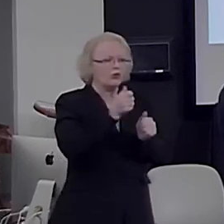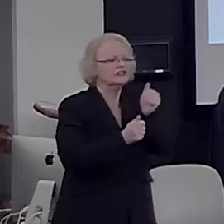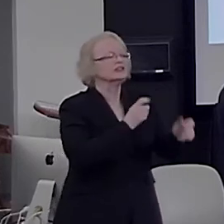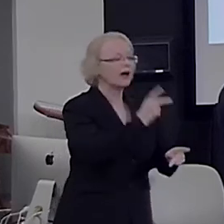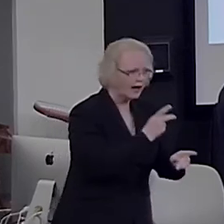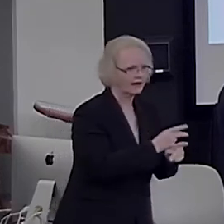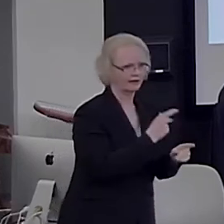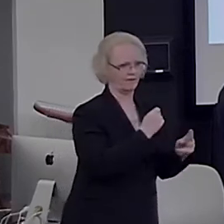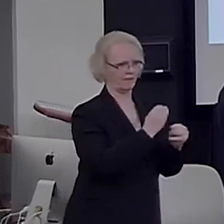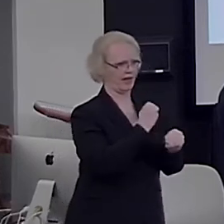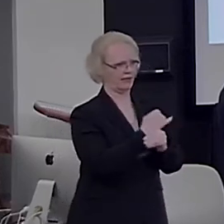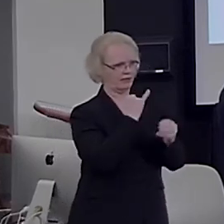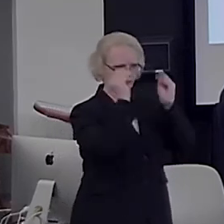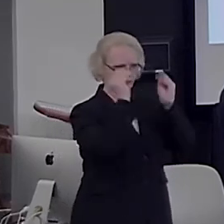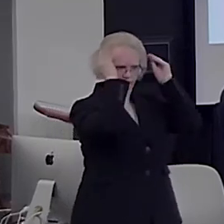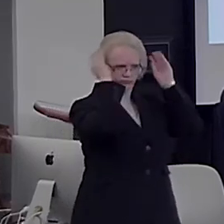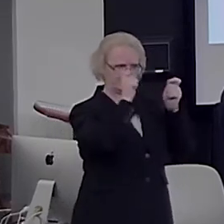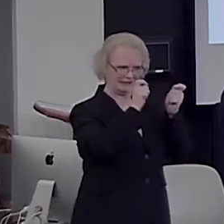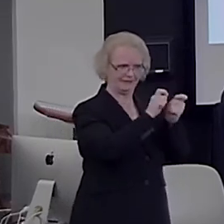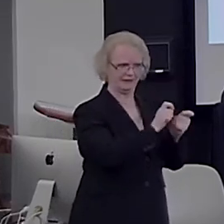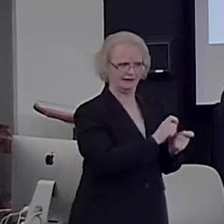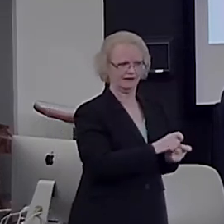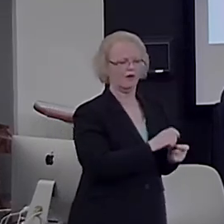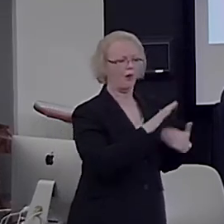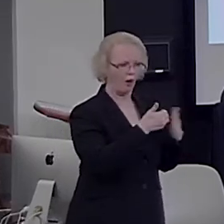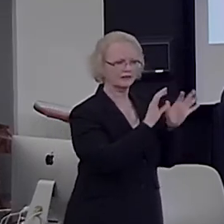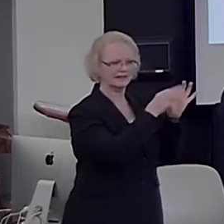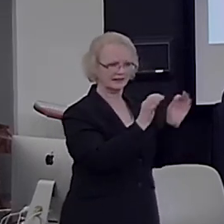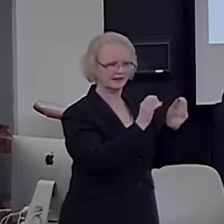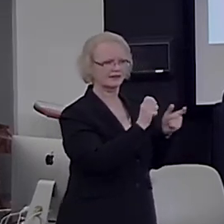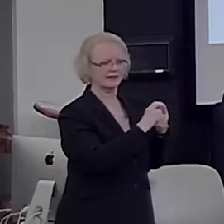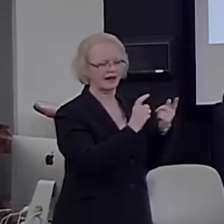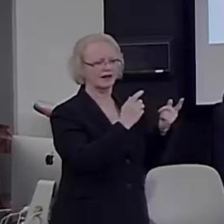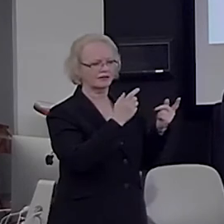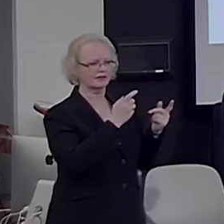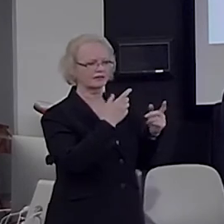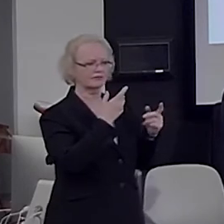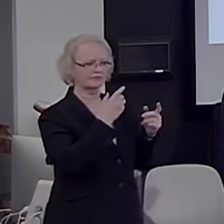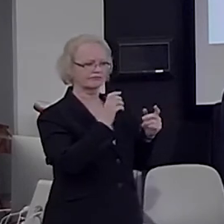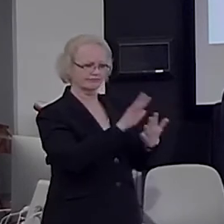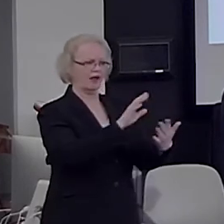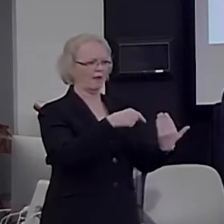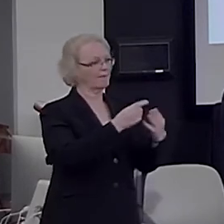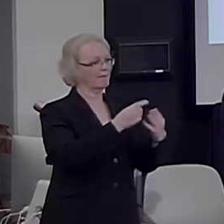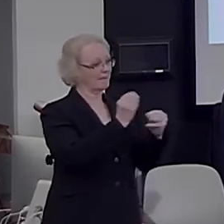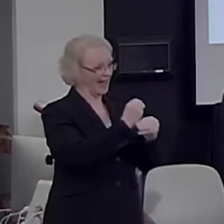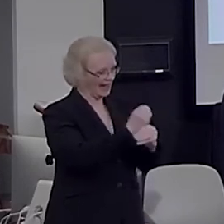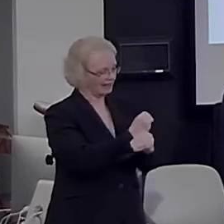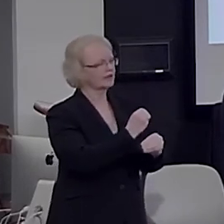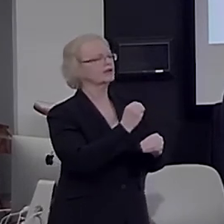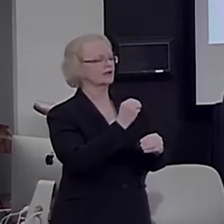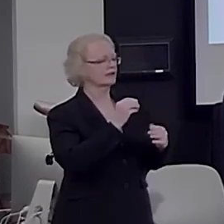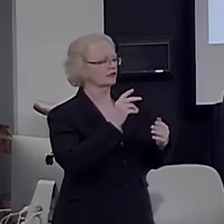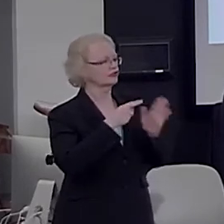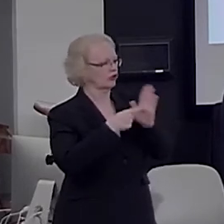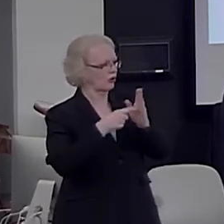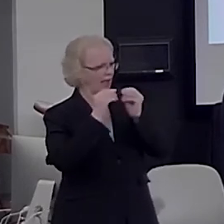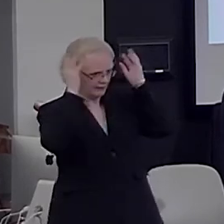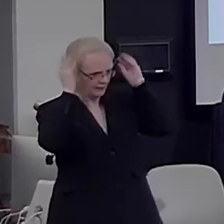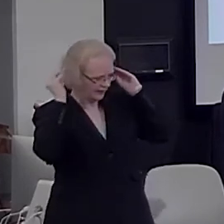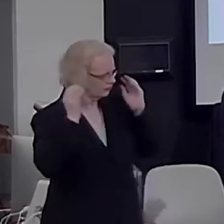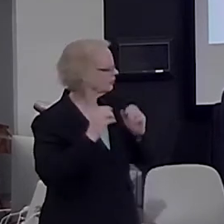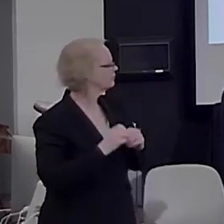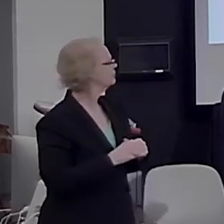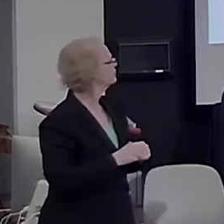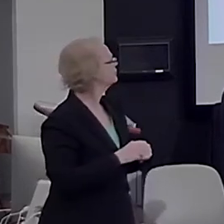all of these sentences speaking about shoot up and create this strong activation, bilateral parietal cortex,